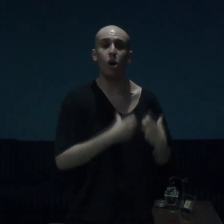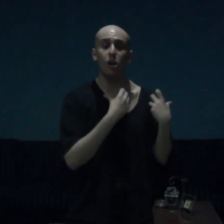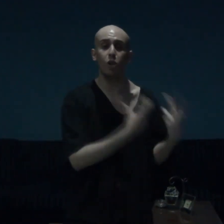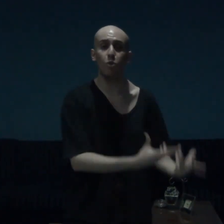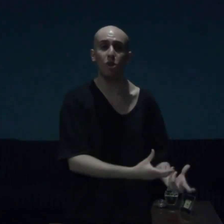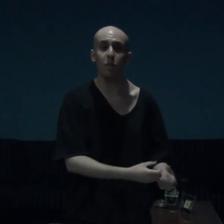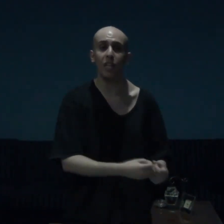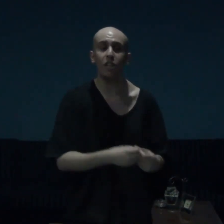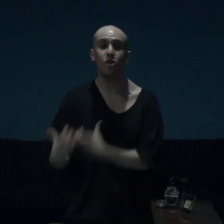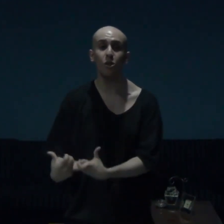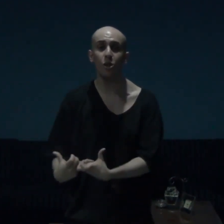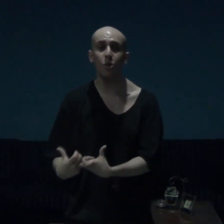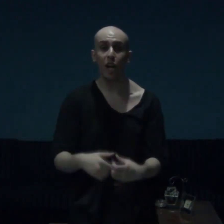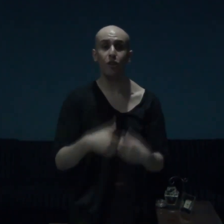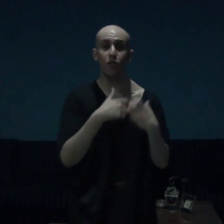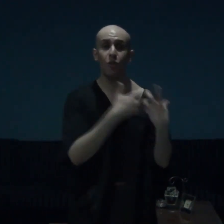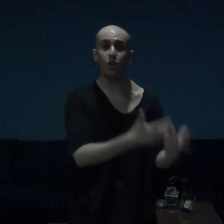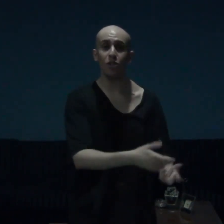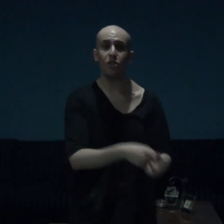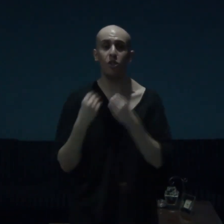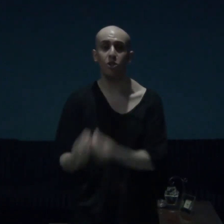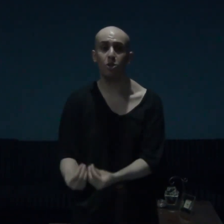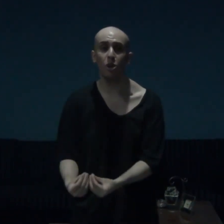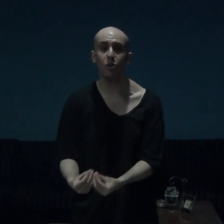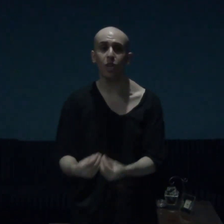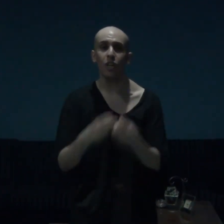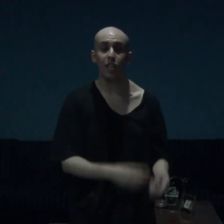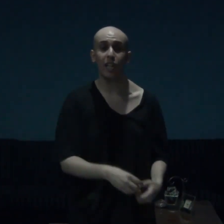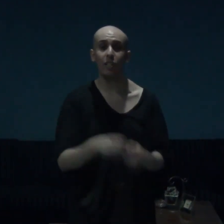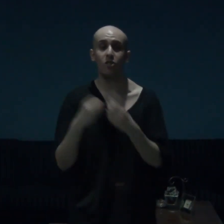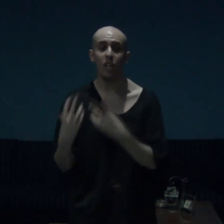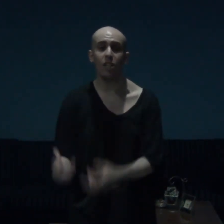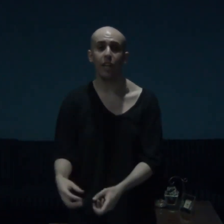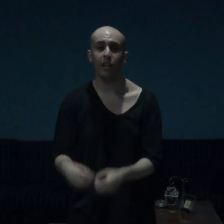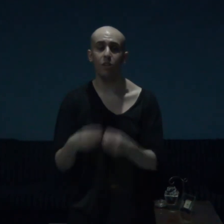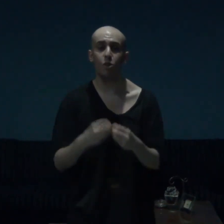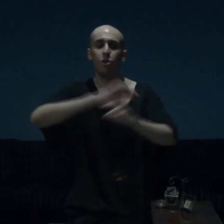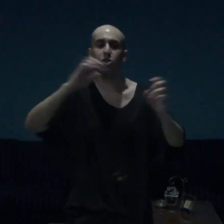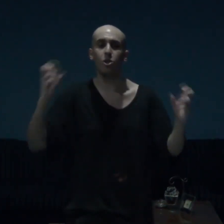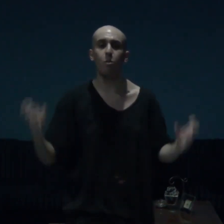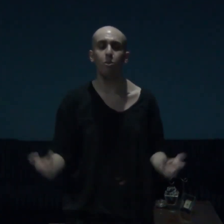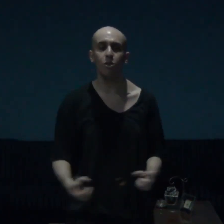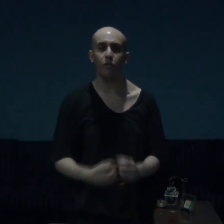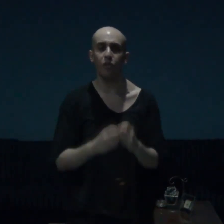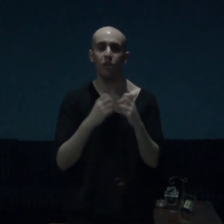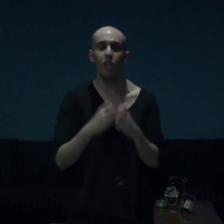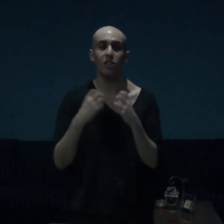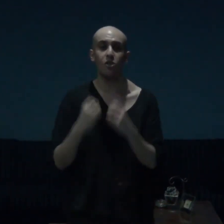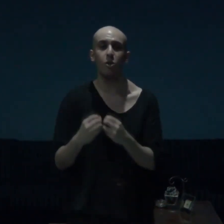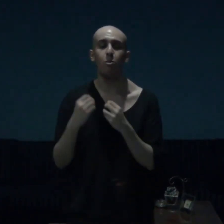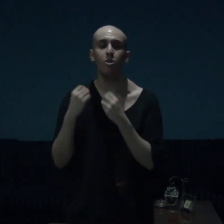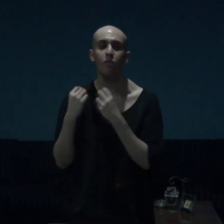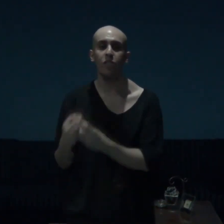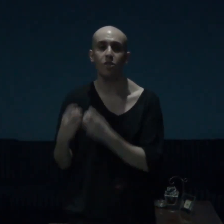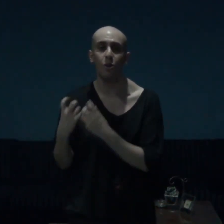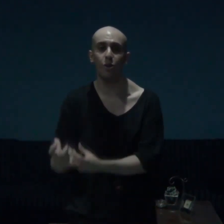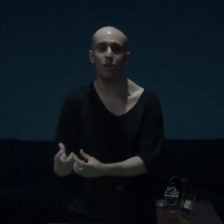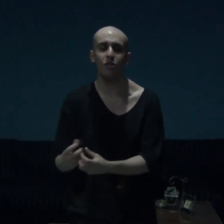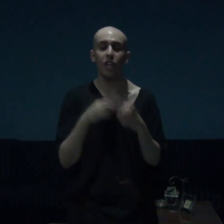heartwarming, too, and of course, the story, guys and gals, was so beautiful, and so beautifully told, and